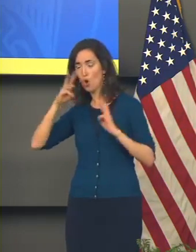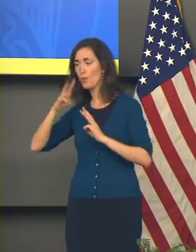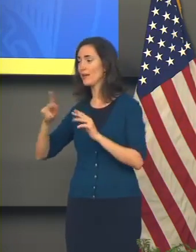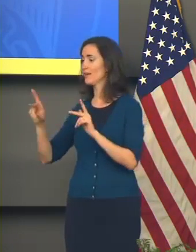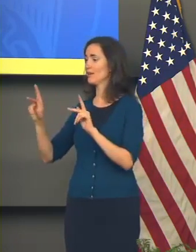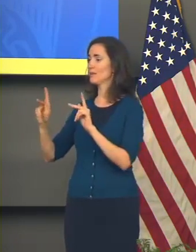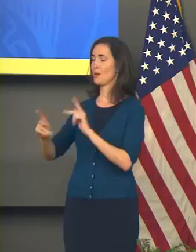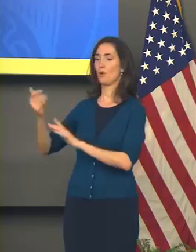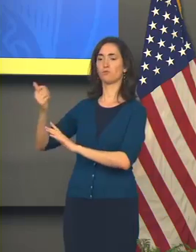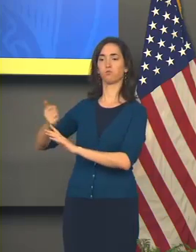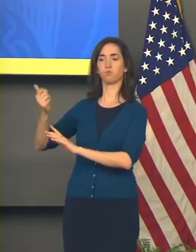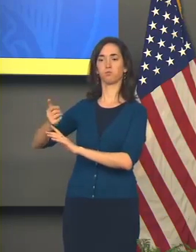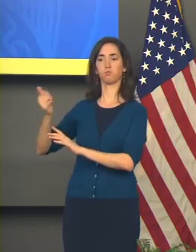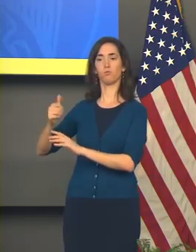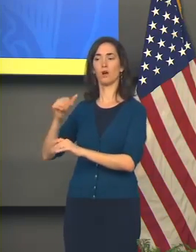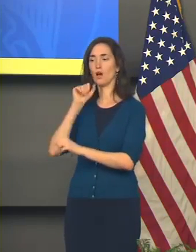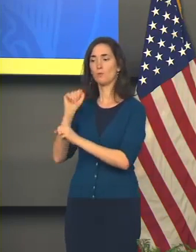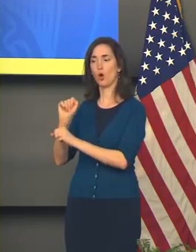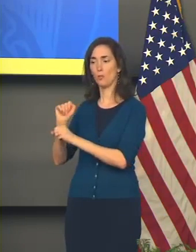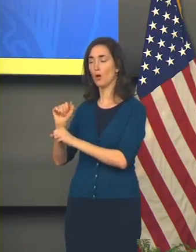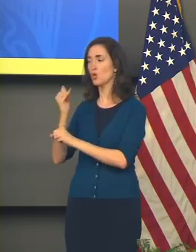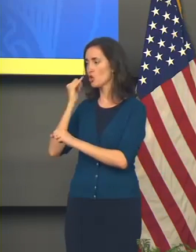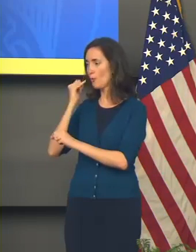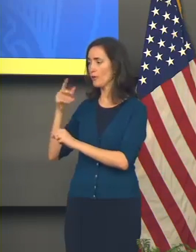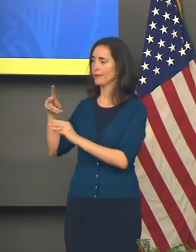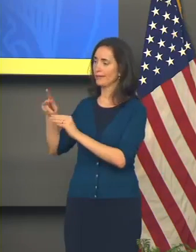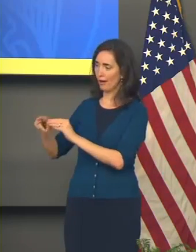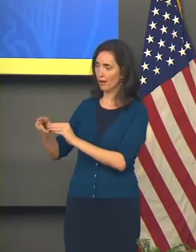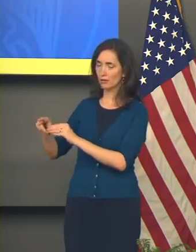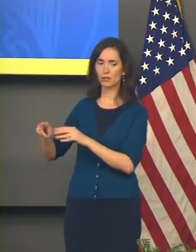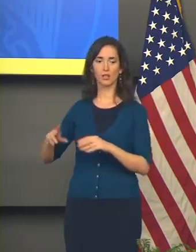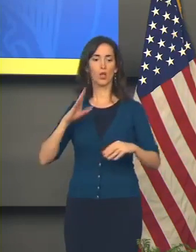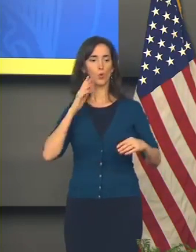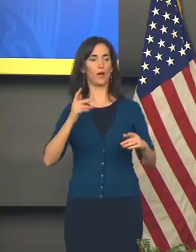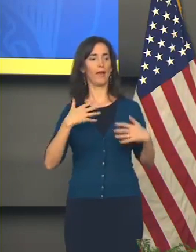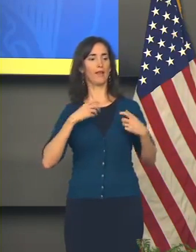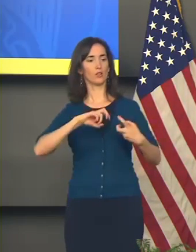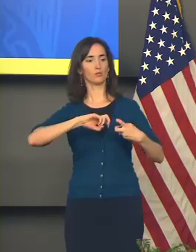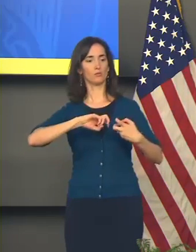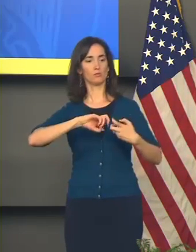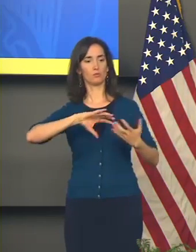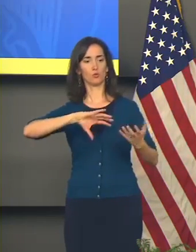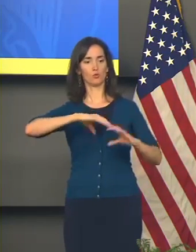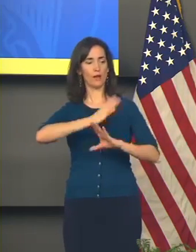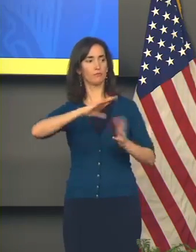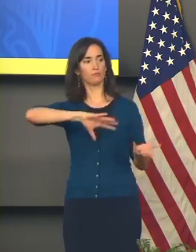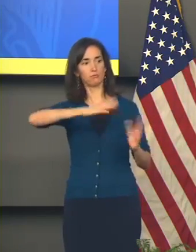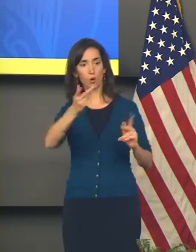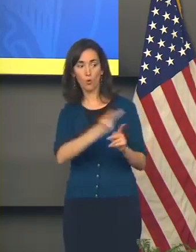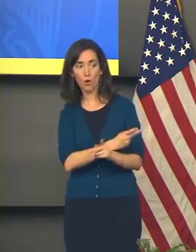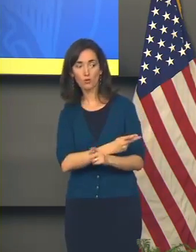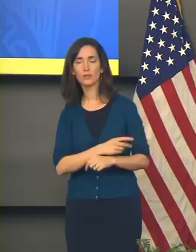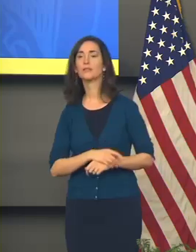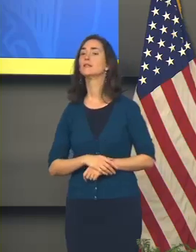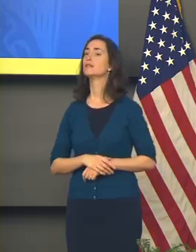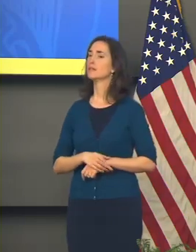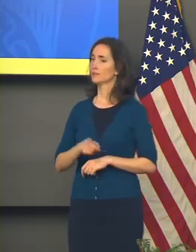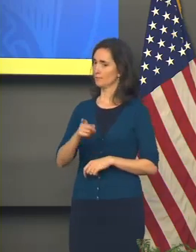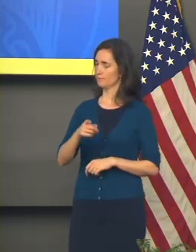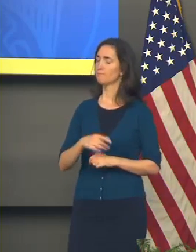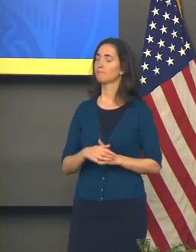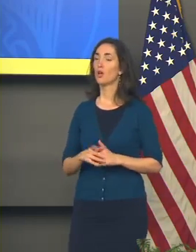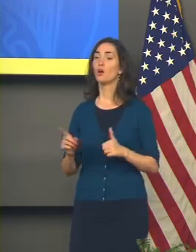off their benefits will worsen the health crisis in any way? Well, first of all, it's worth noting